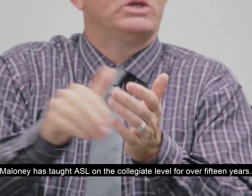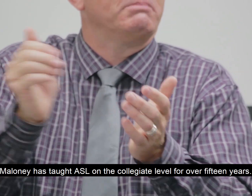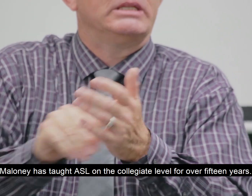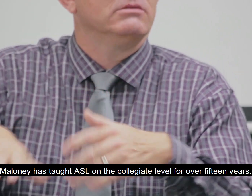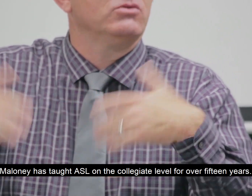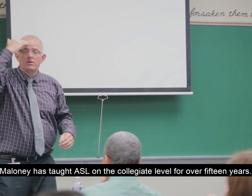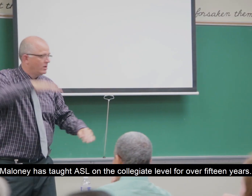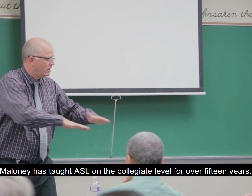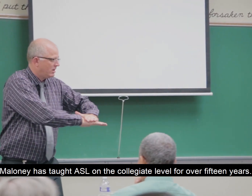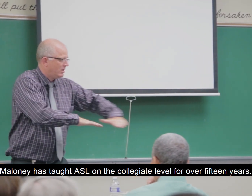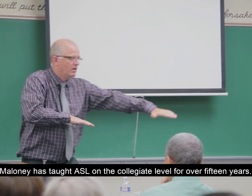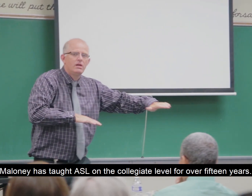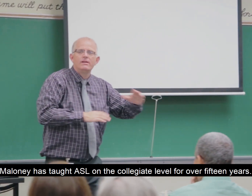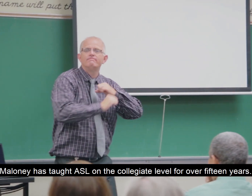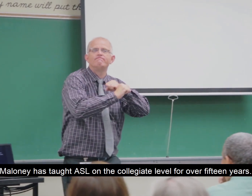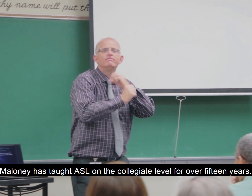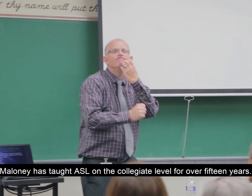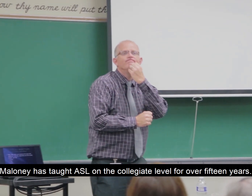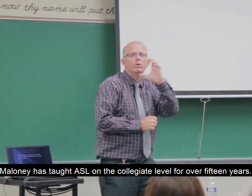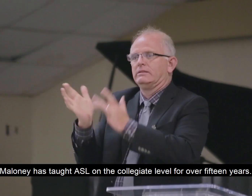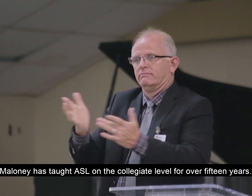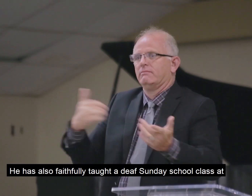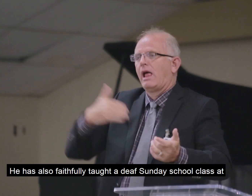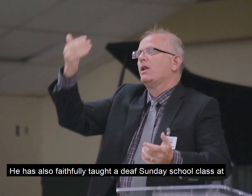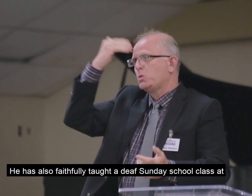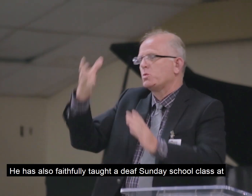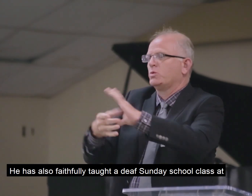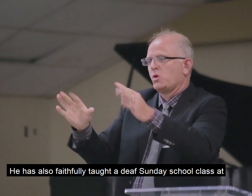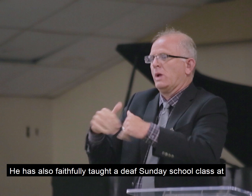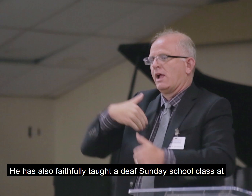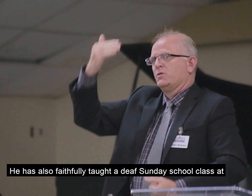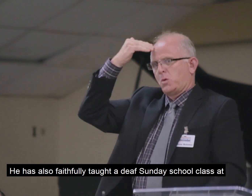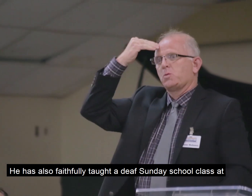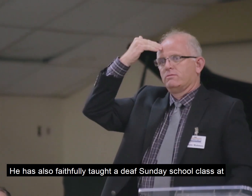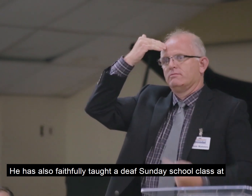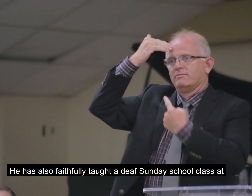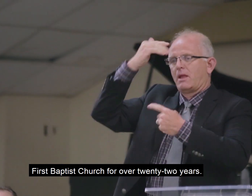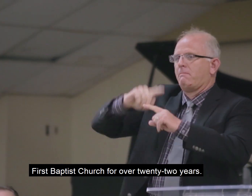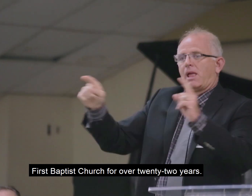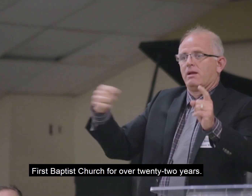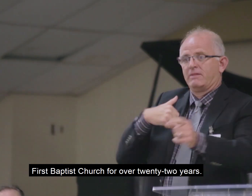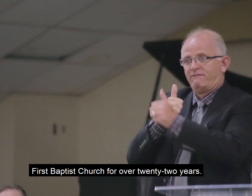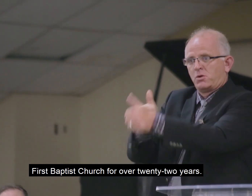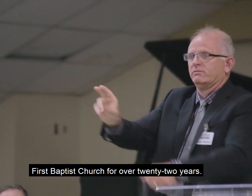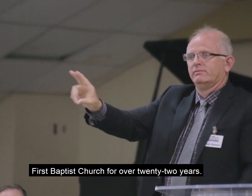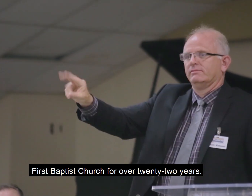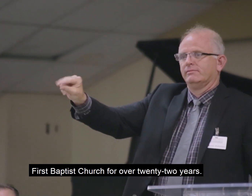taught ASL on the collegiate level for over 15 years. He has also faithfully taught a deaf sign school class at First Baptist Church for over